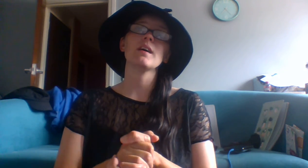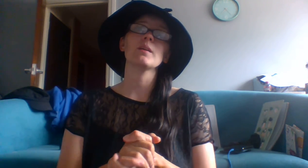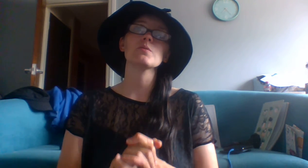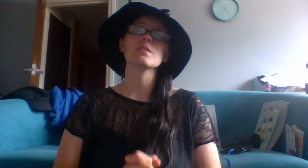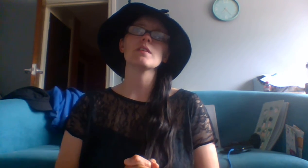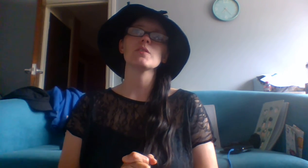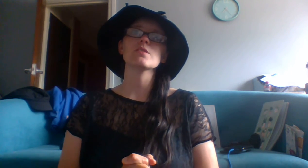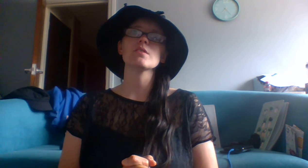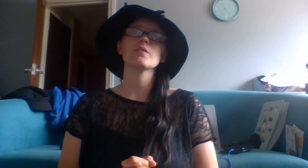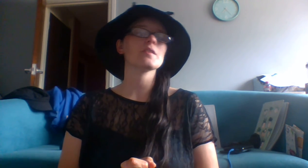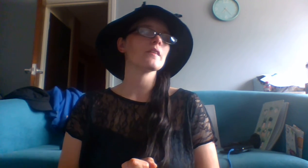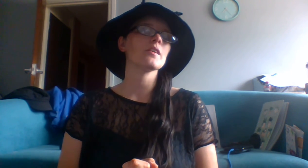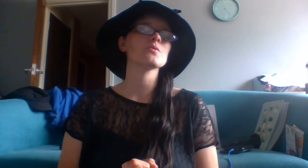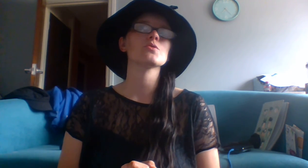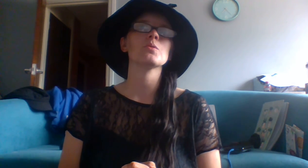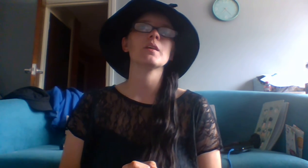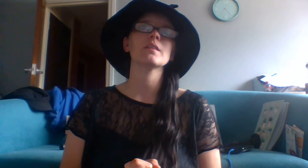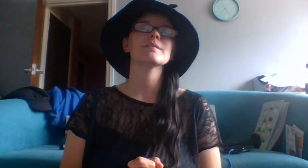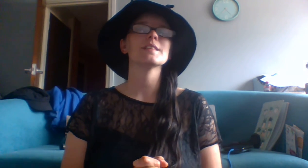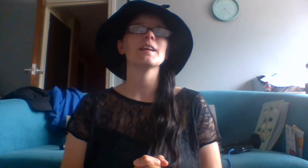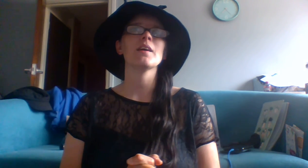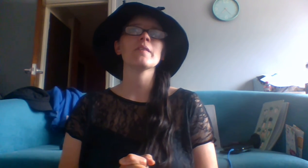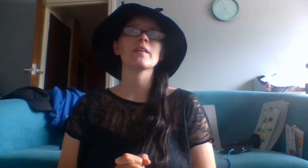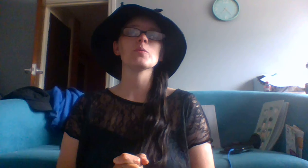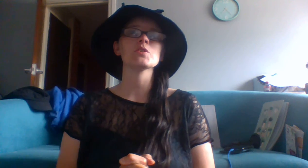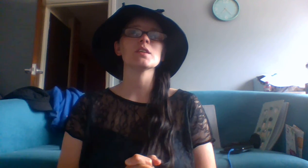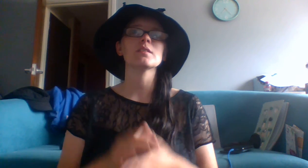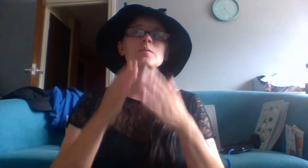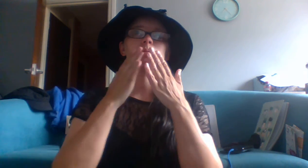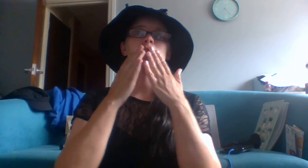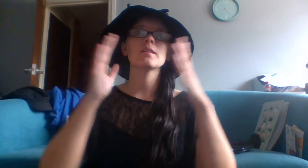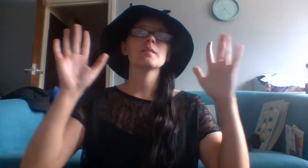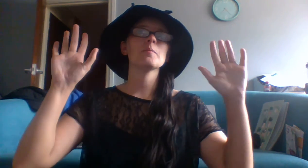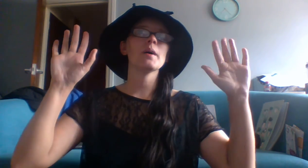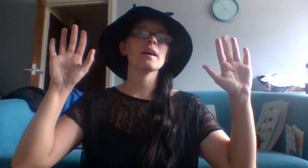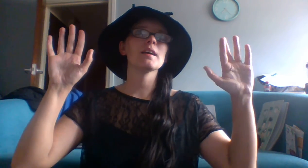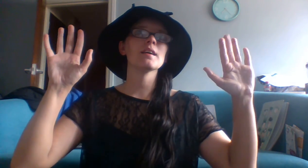And I will see you very soon for another ghost story. Take care. thanks watching. Bye guys.